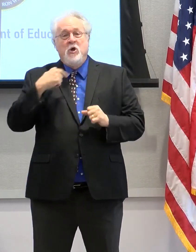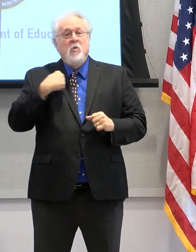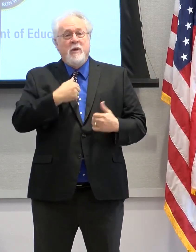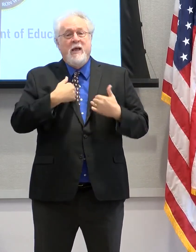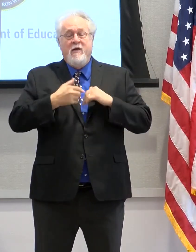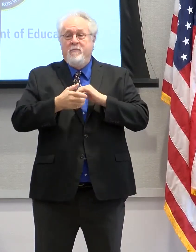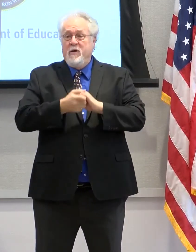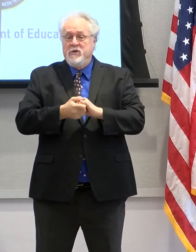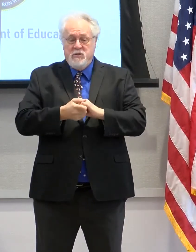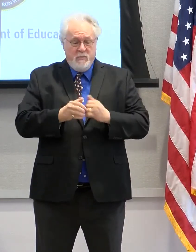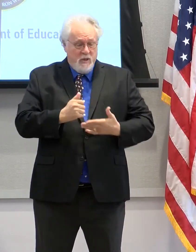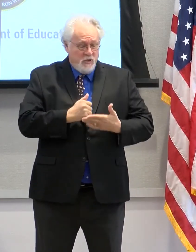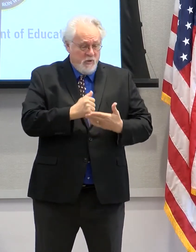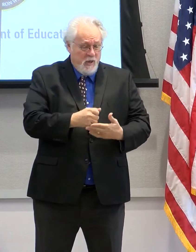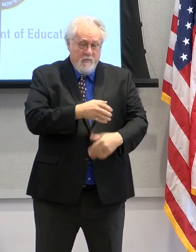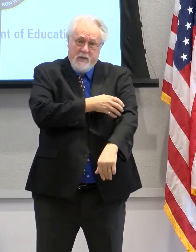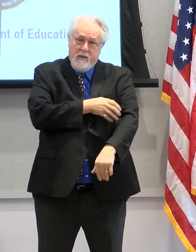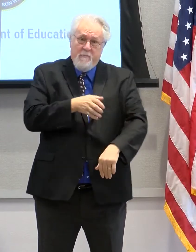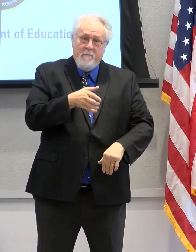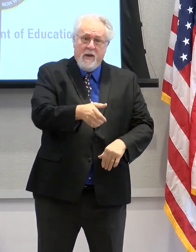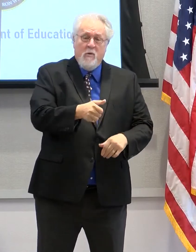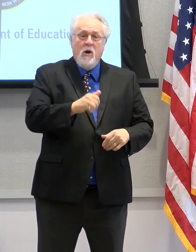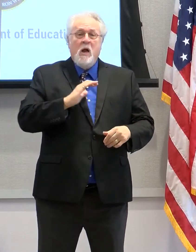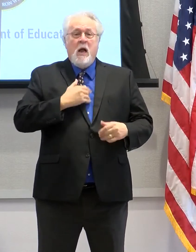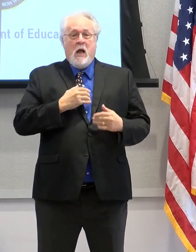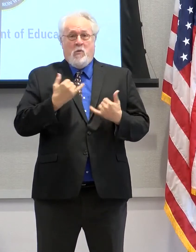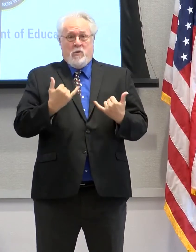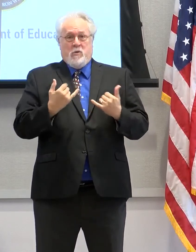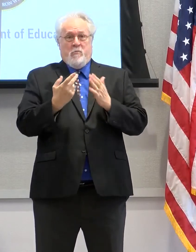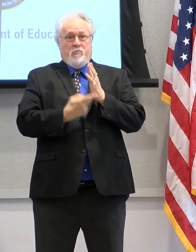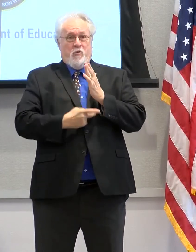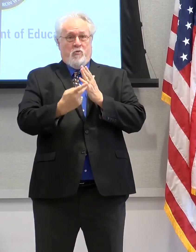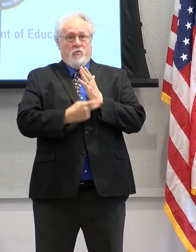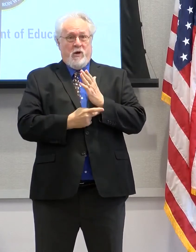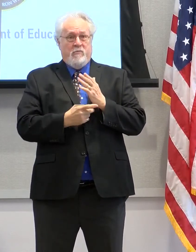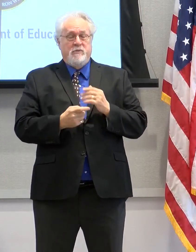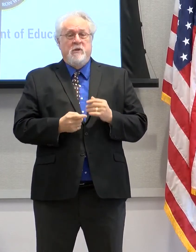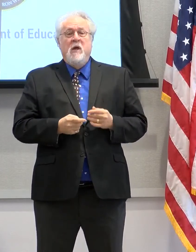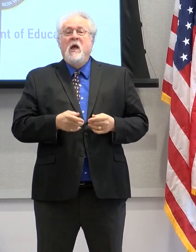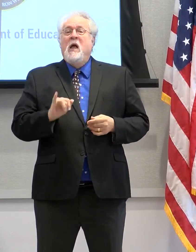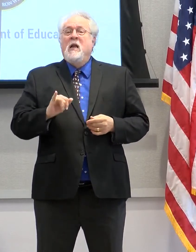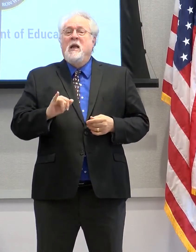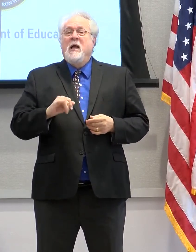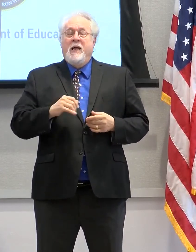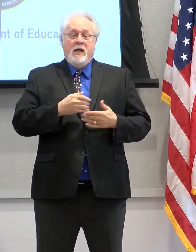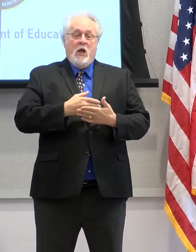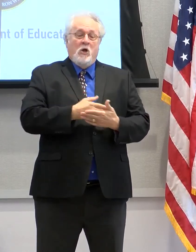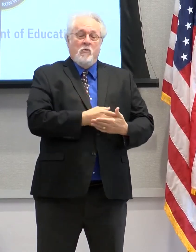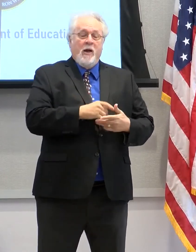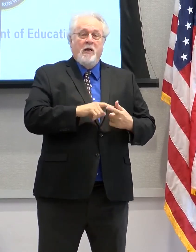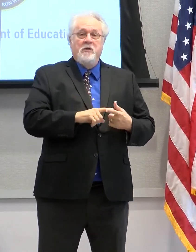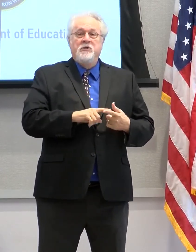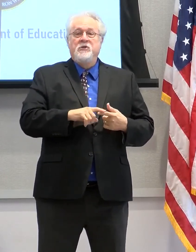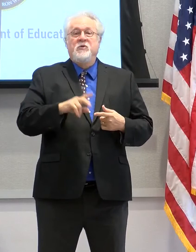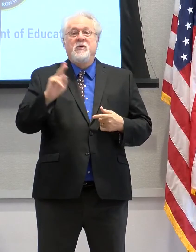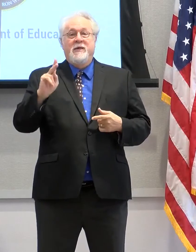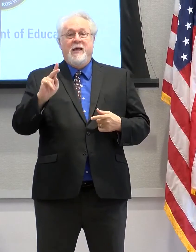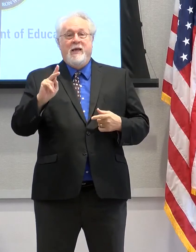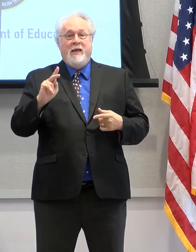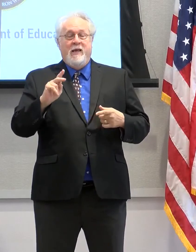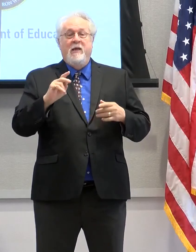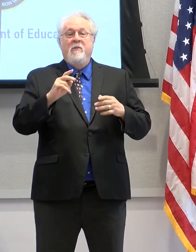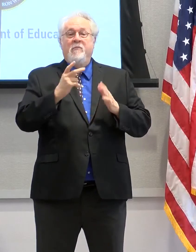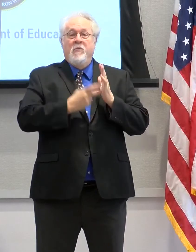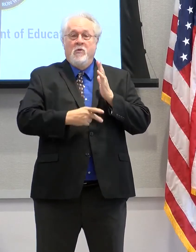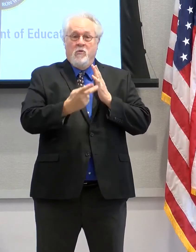have partnerships that can help empower our existing programs, like our Cradle to K initiative that we have